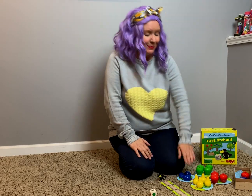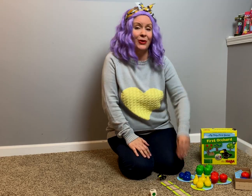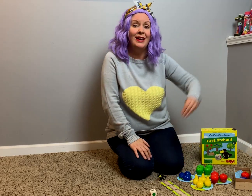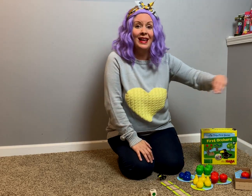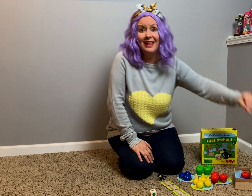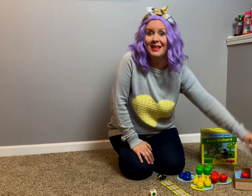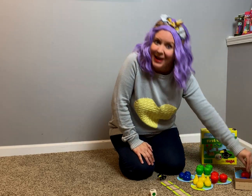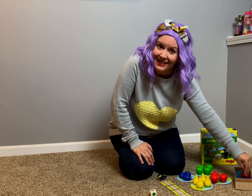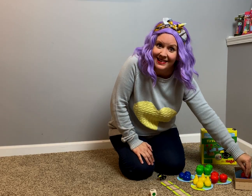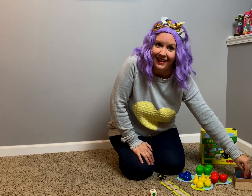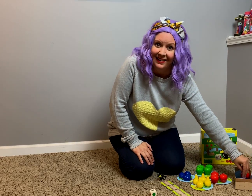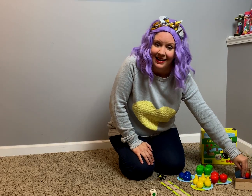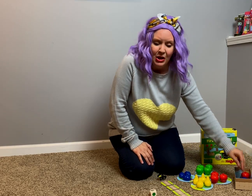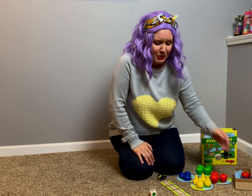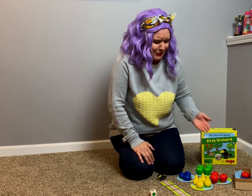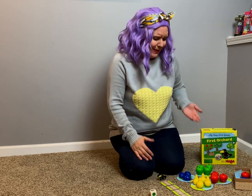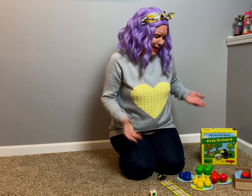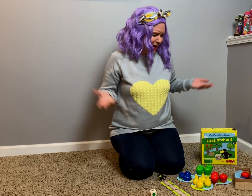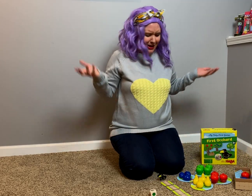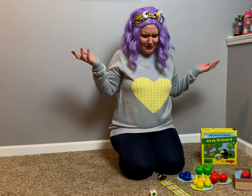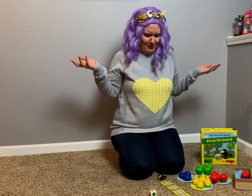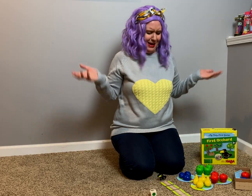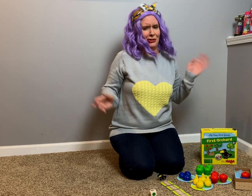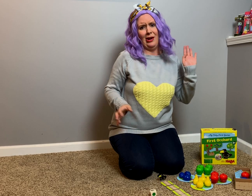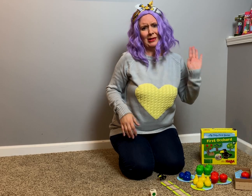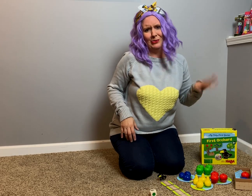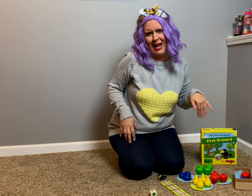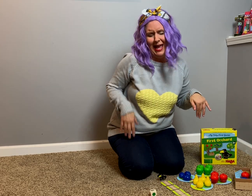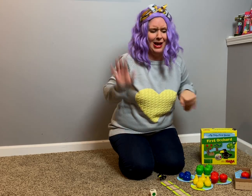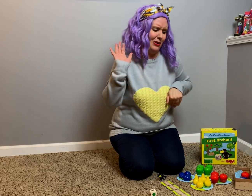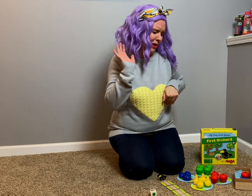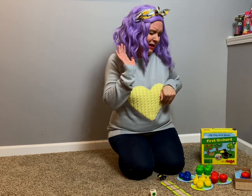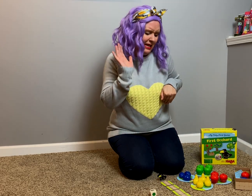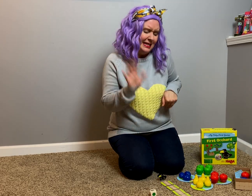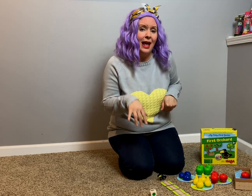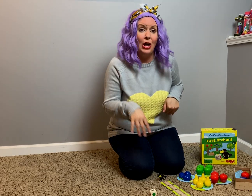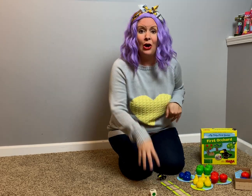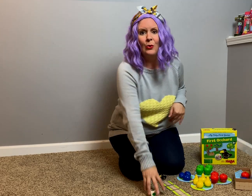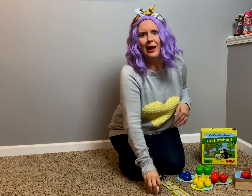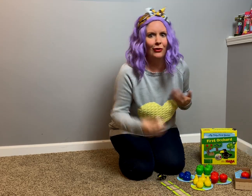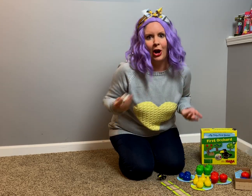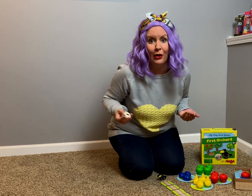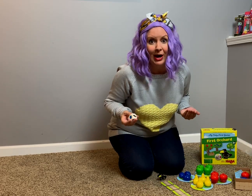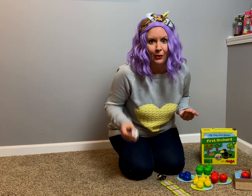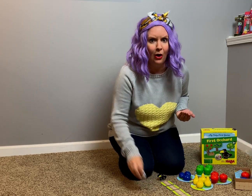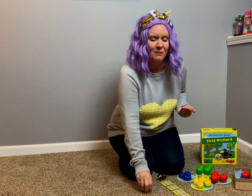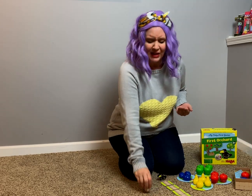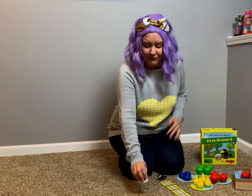put in the basket. So, I don't have to pick just red or yellow, whatever color I roll. If